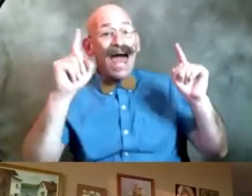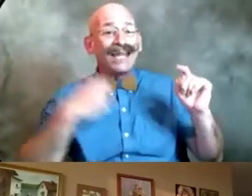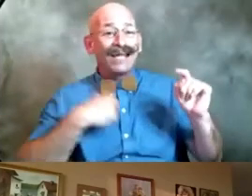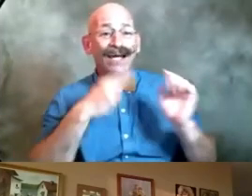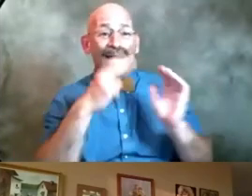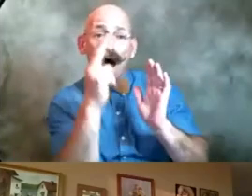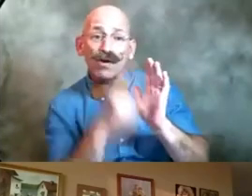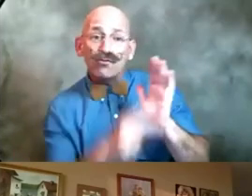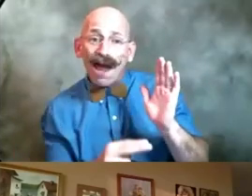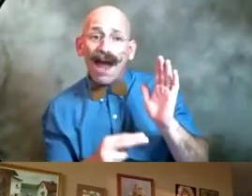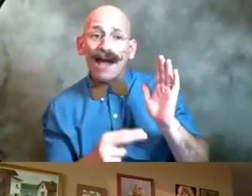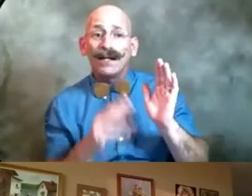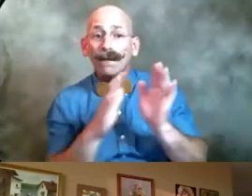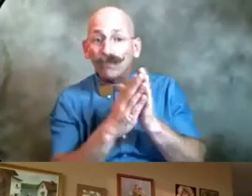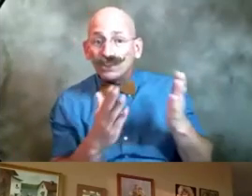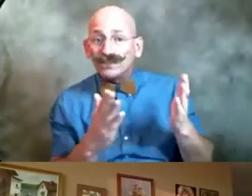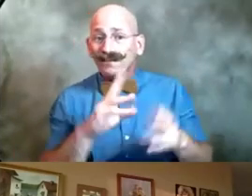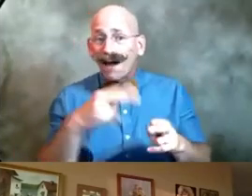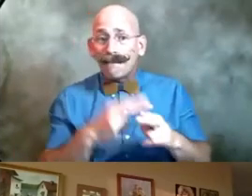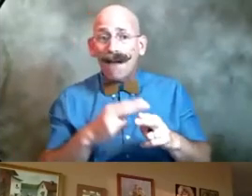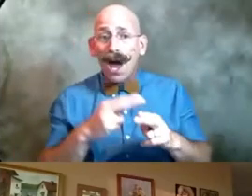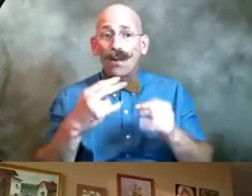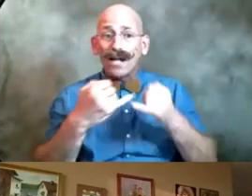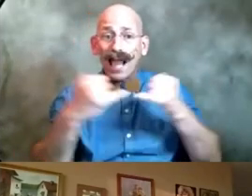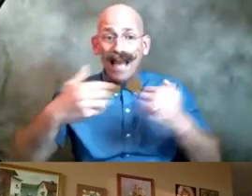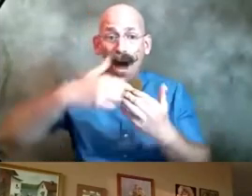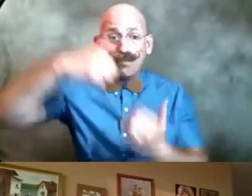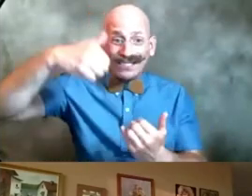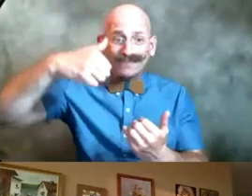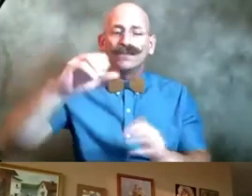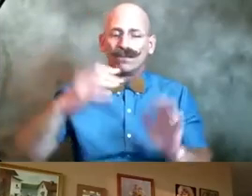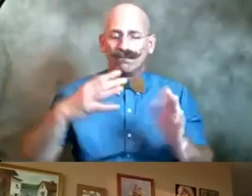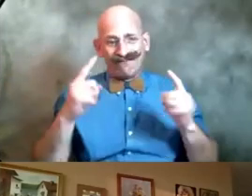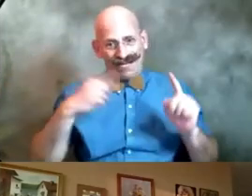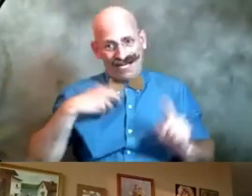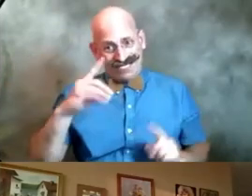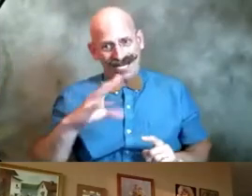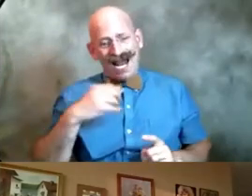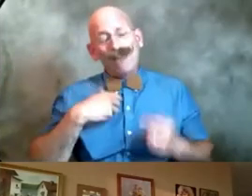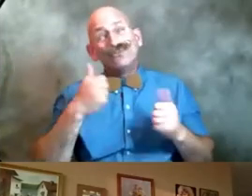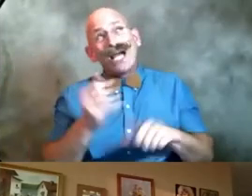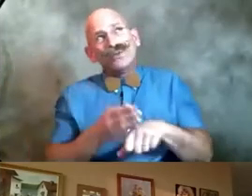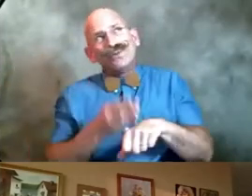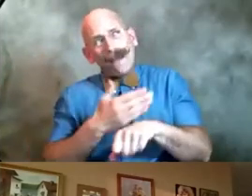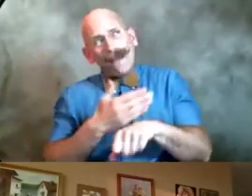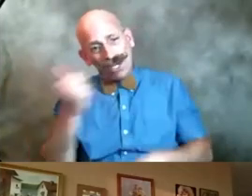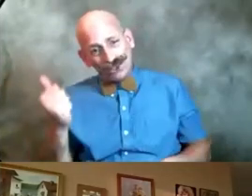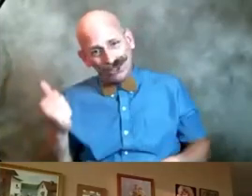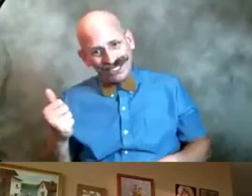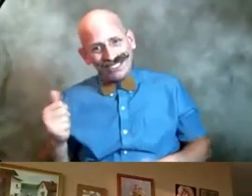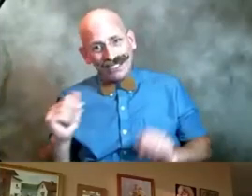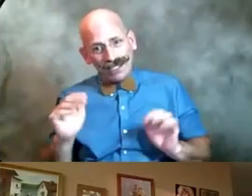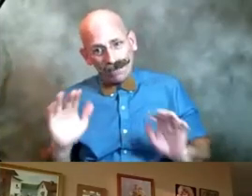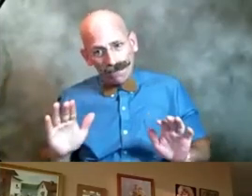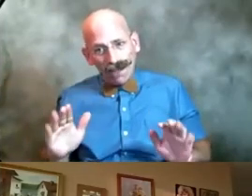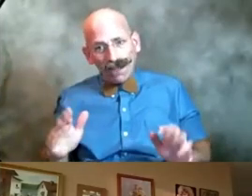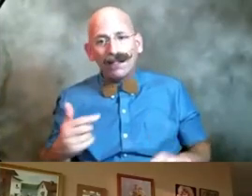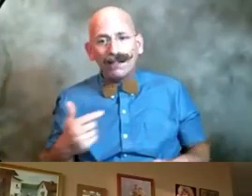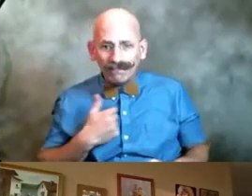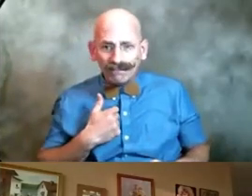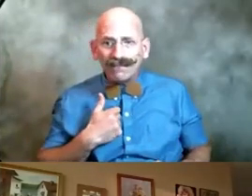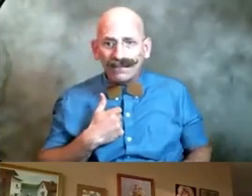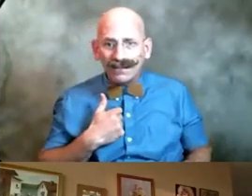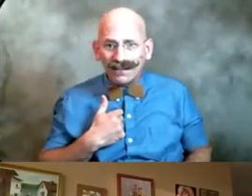that katherine had been telling me to read so i did do it and i'm trying to get better um i i had this like